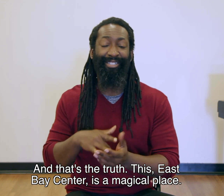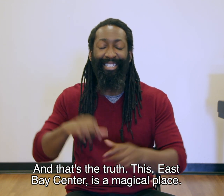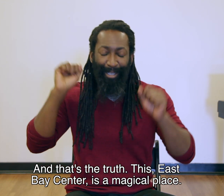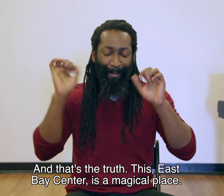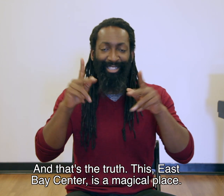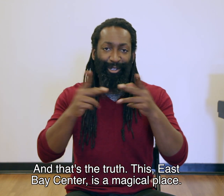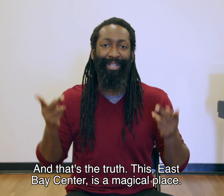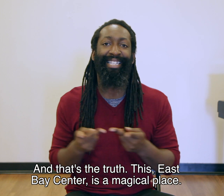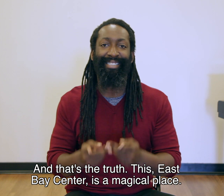is a magical place.